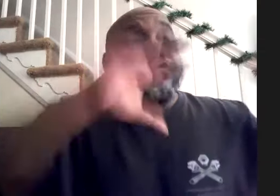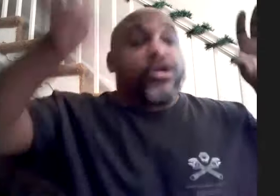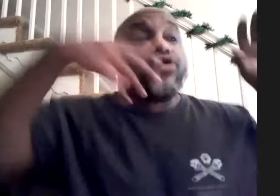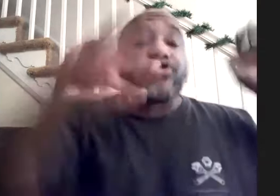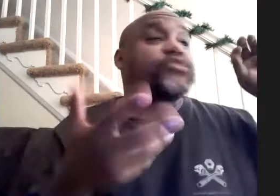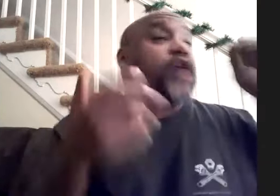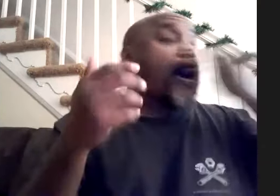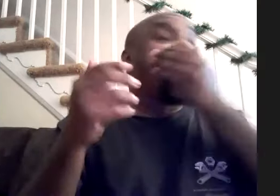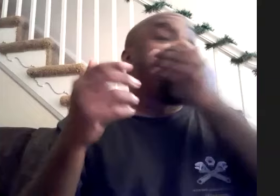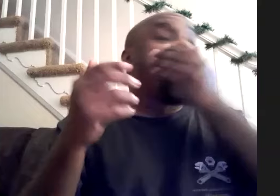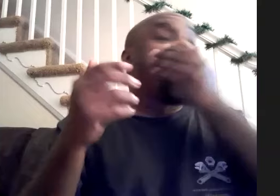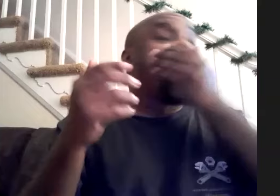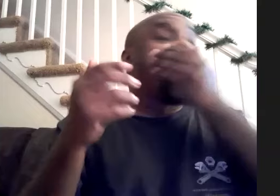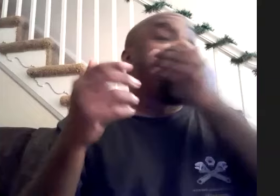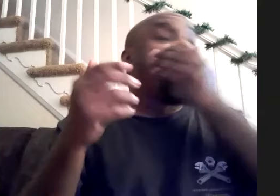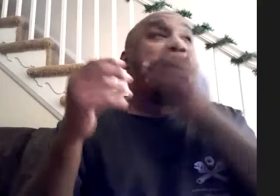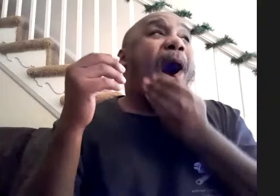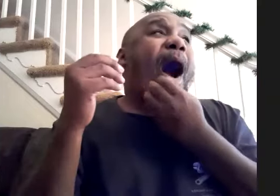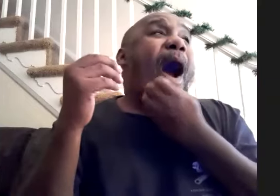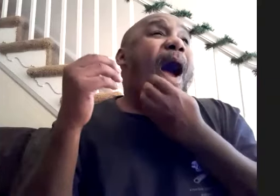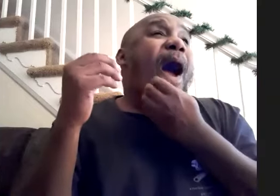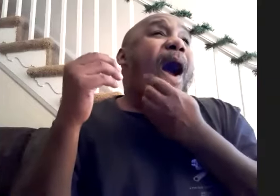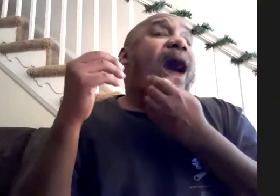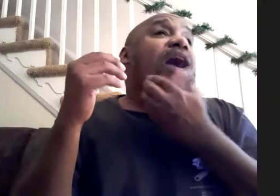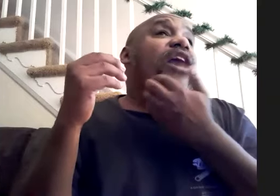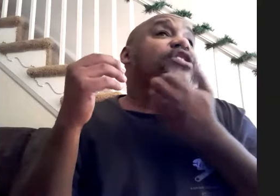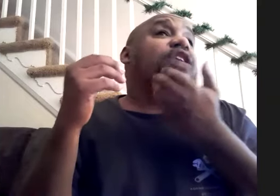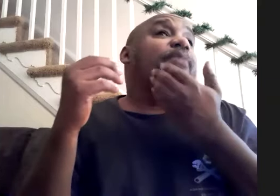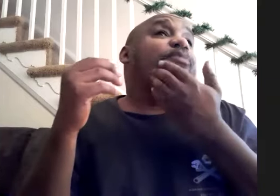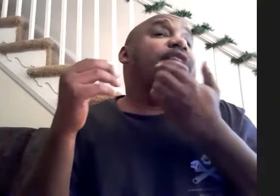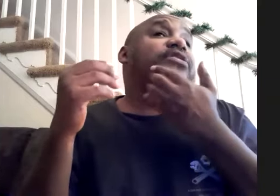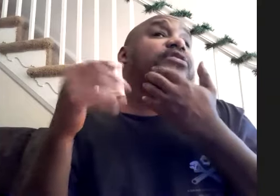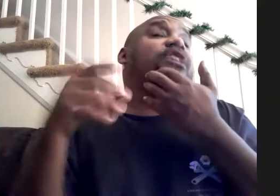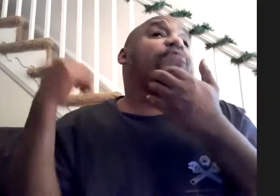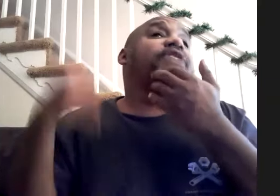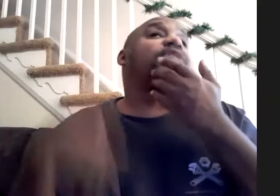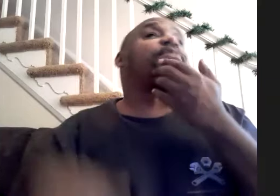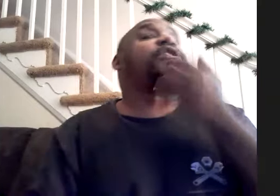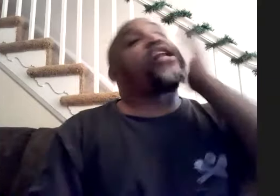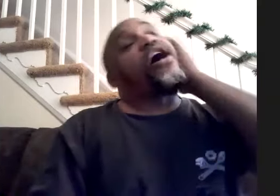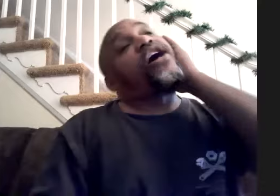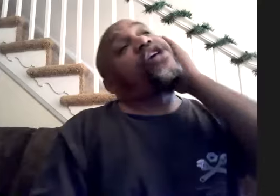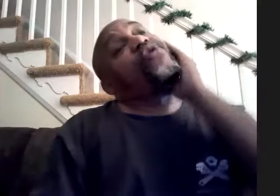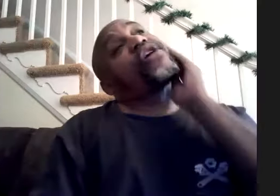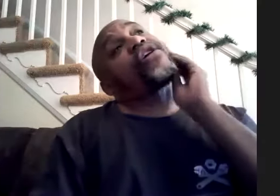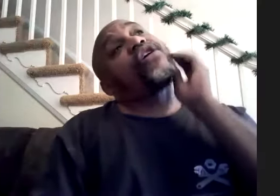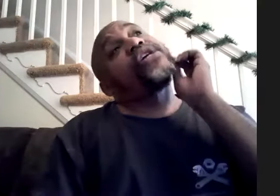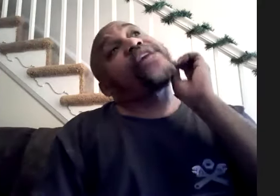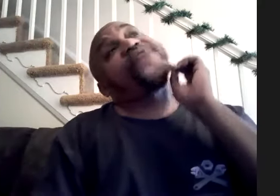those rooms um uh there's a couple places there's a place up in in uh york called fat